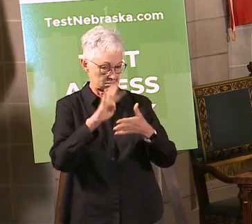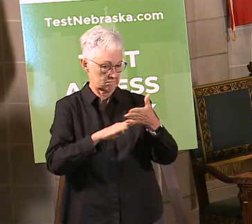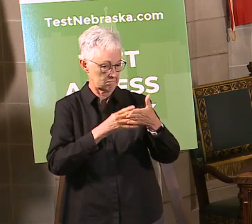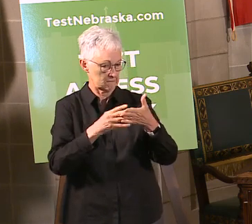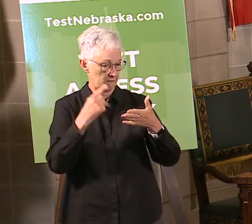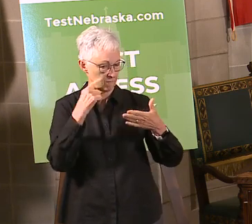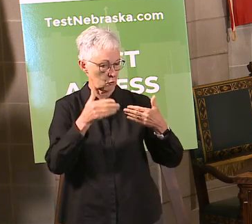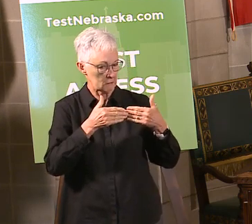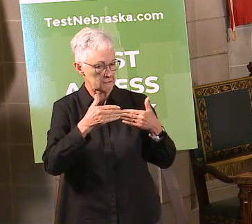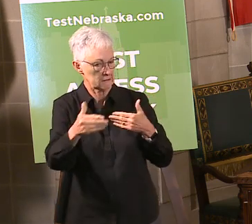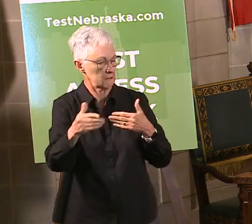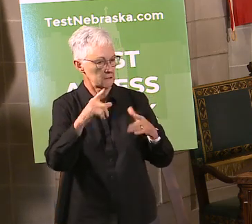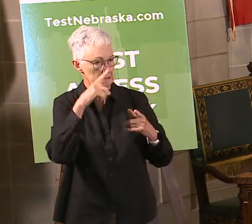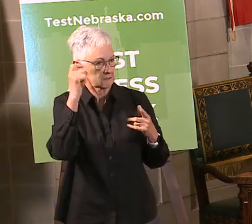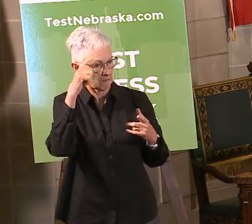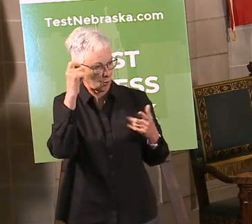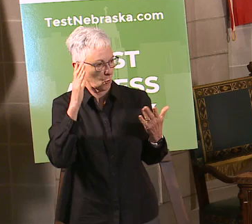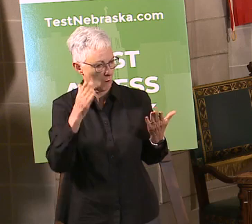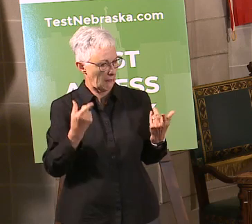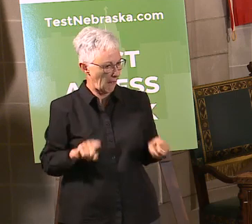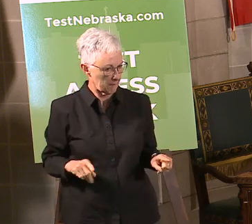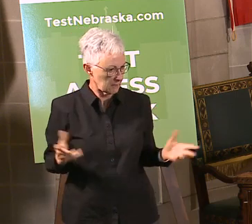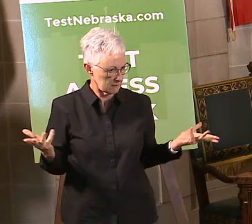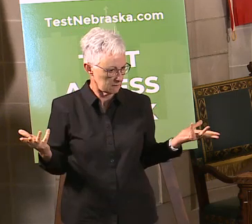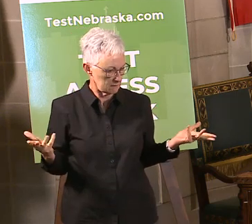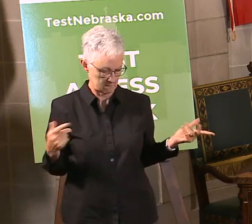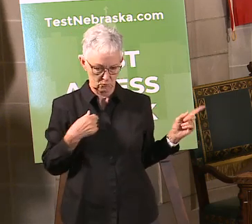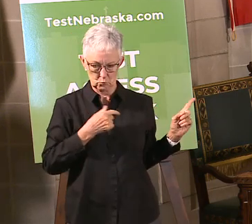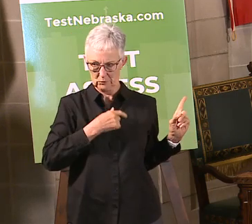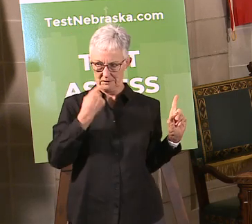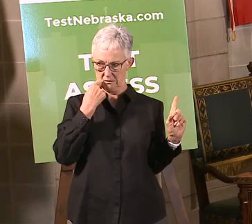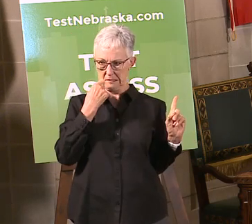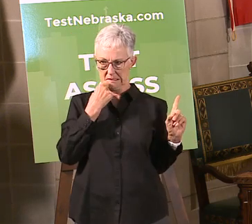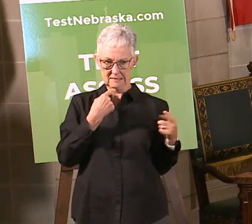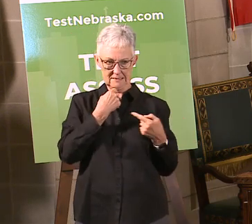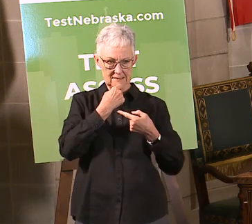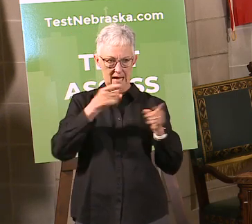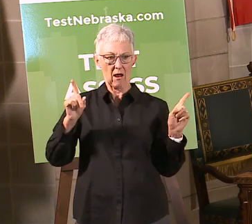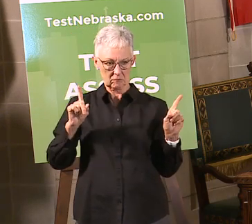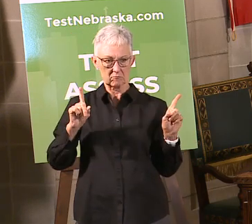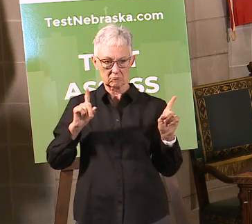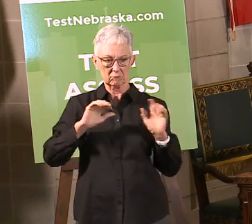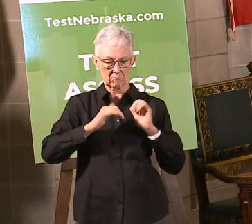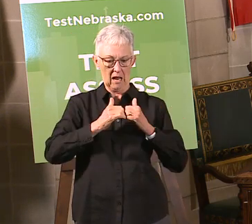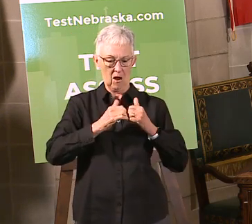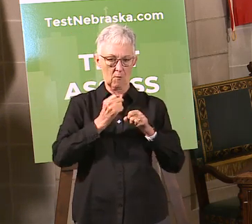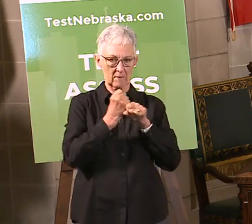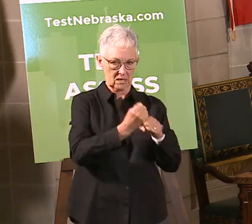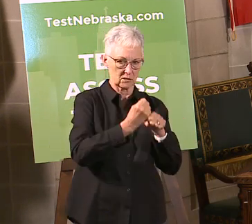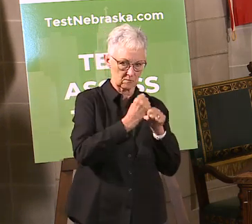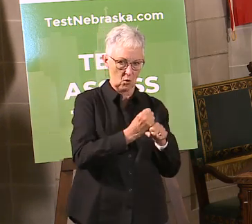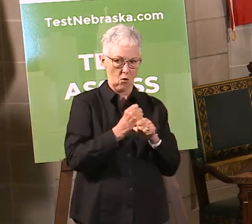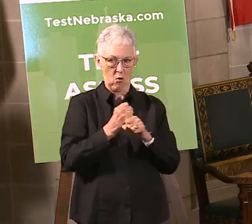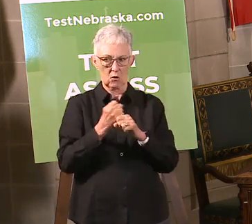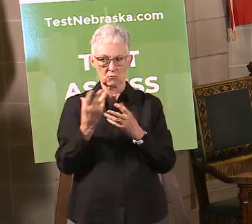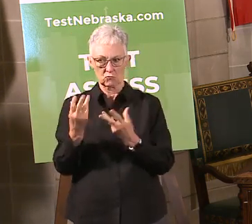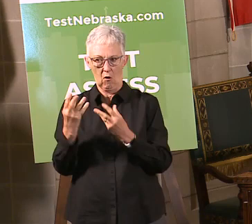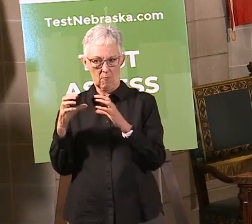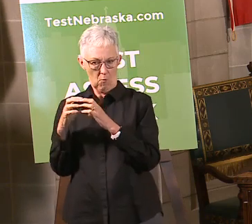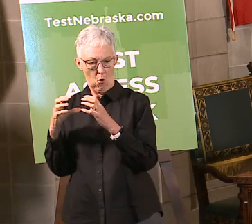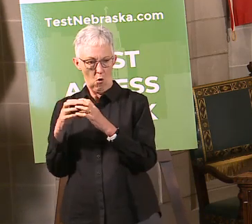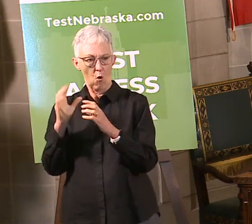how baseball and softball games can work. So this is starting practices June 1st,